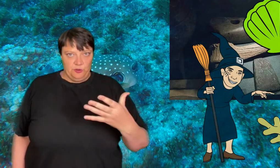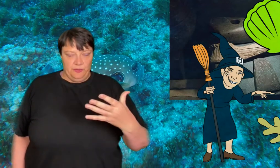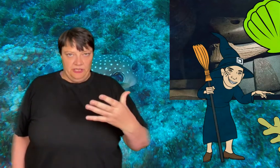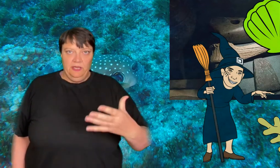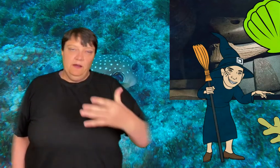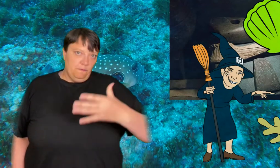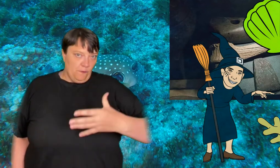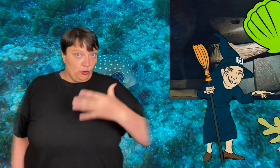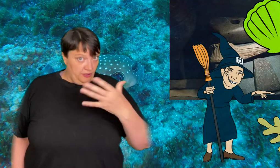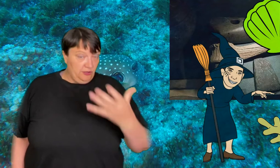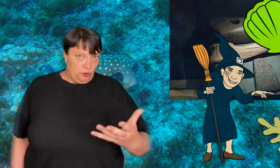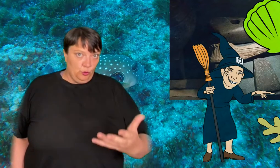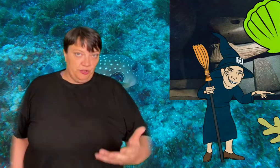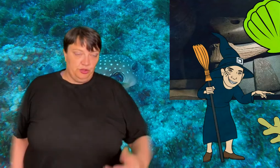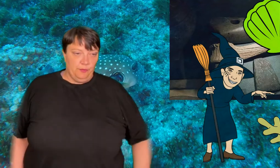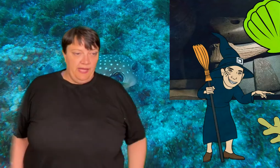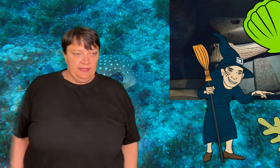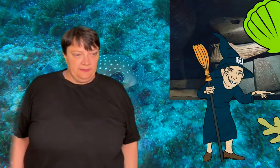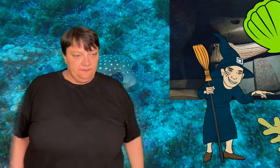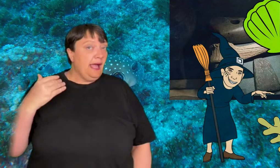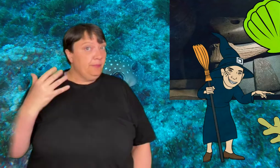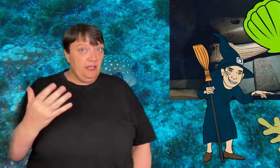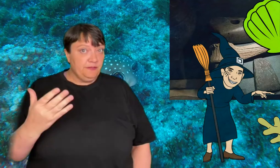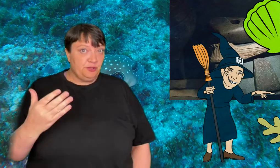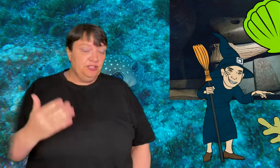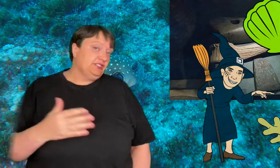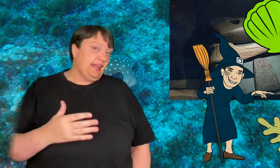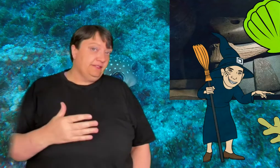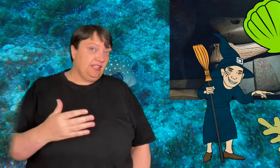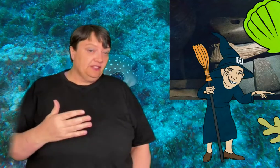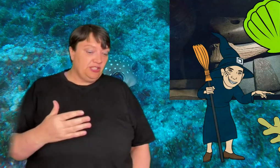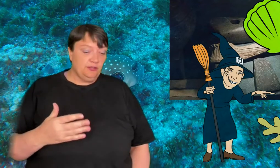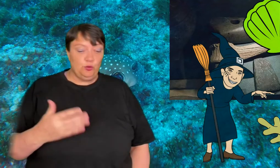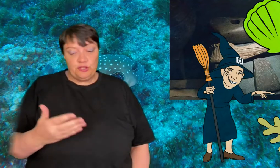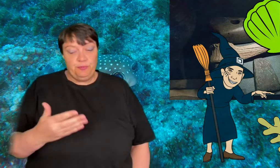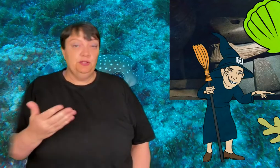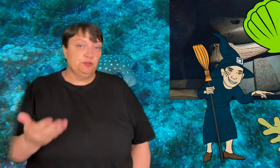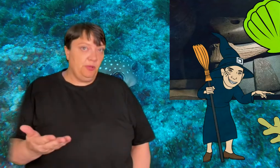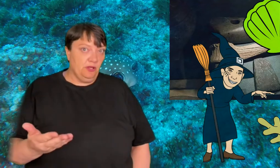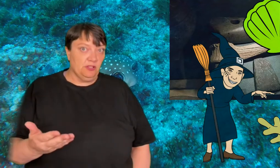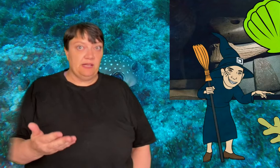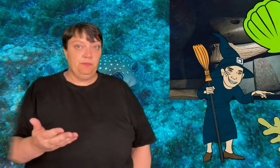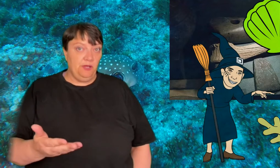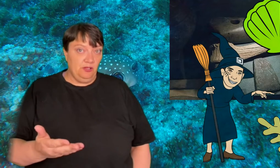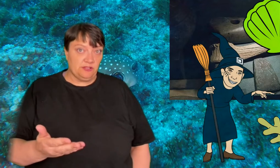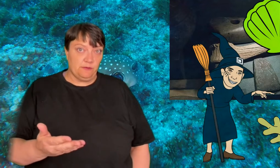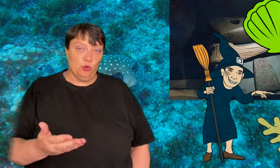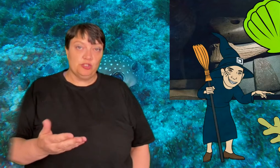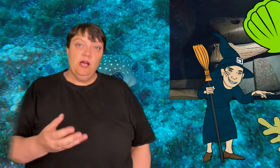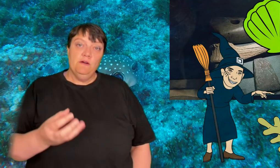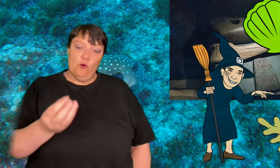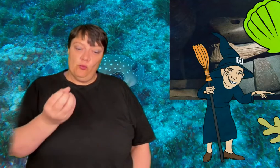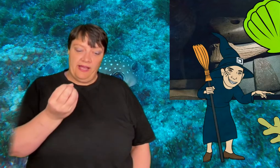need them to be for the tool that you're making and many of those creatures that have cells also produce pearls and pearls